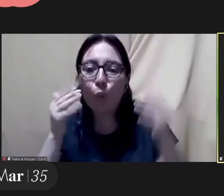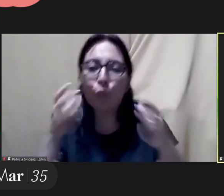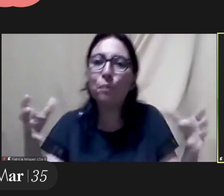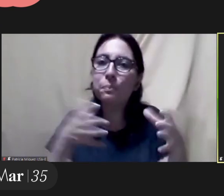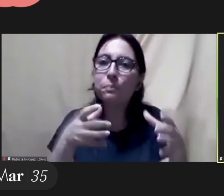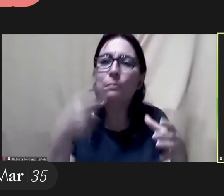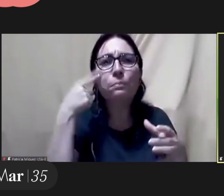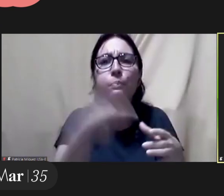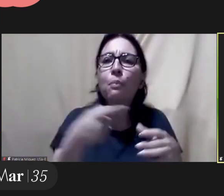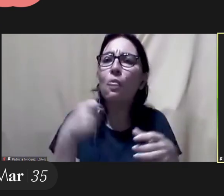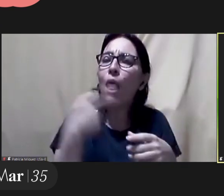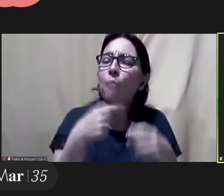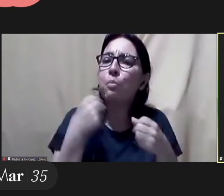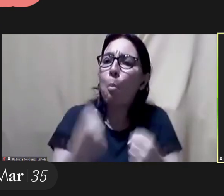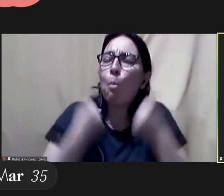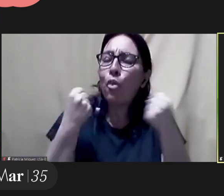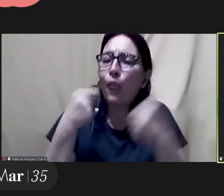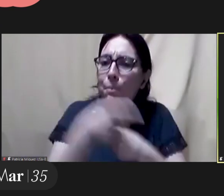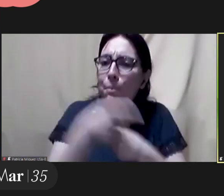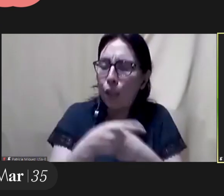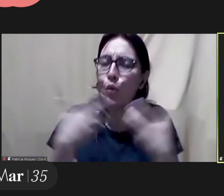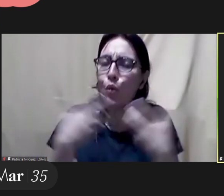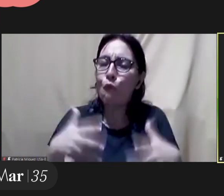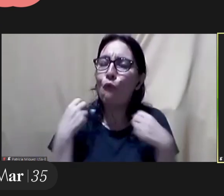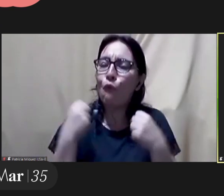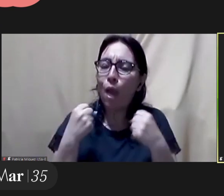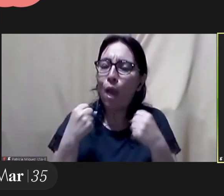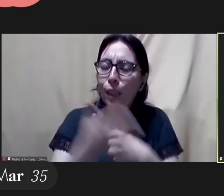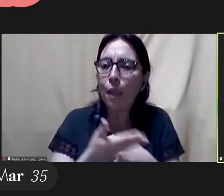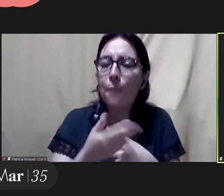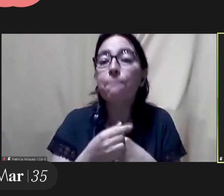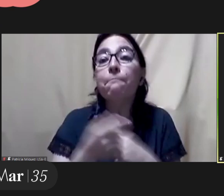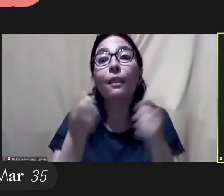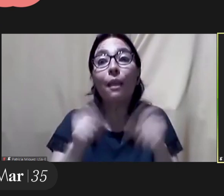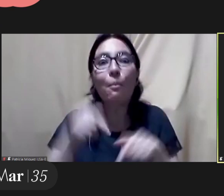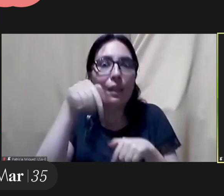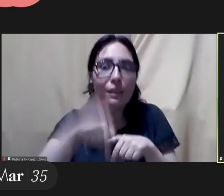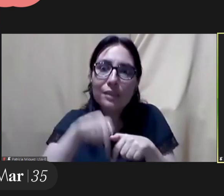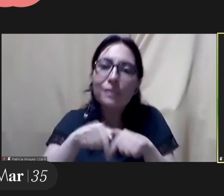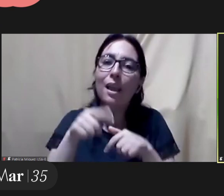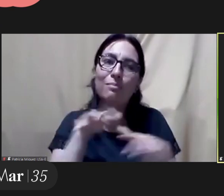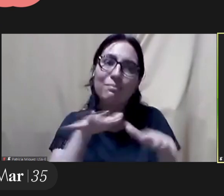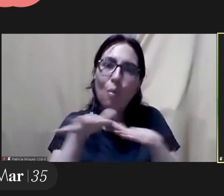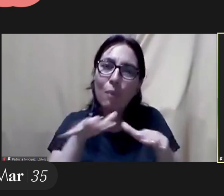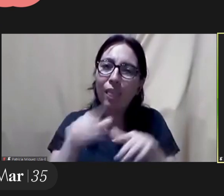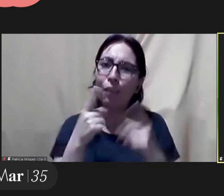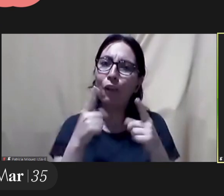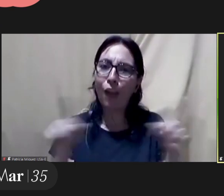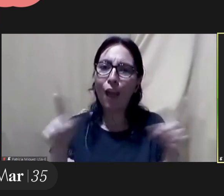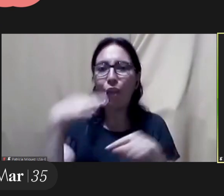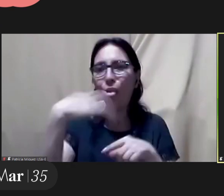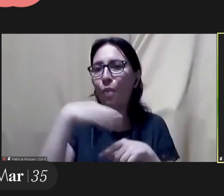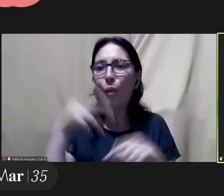confluence of women. And it was a great empowering movement. It's also very strange, very weird, the context that we are